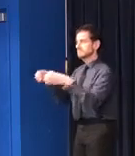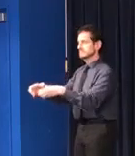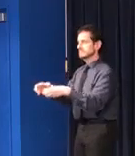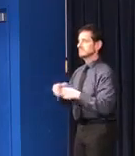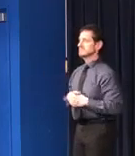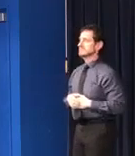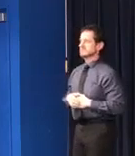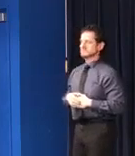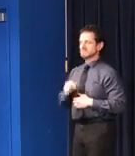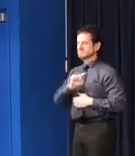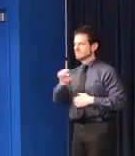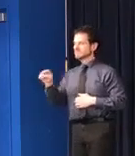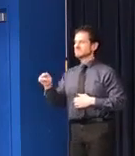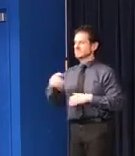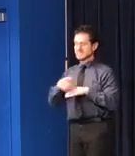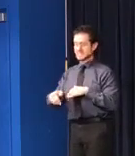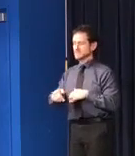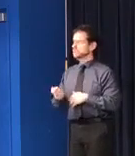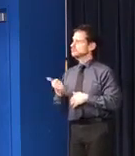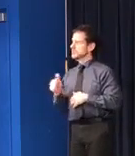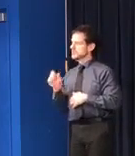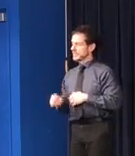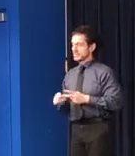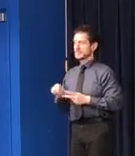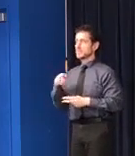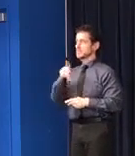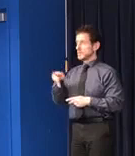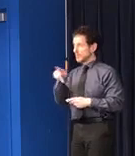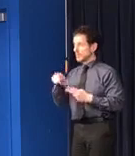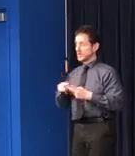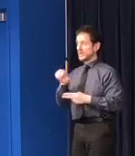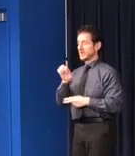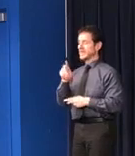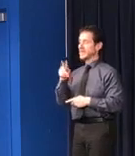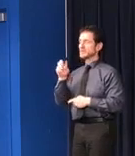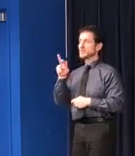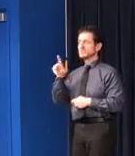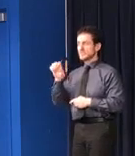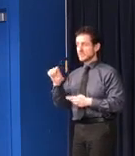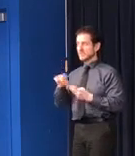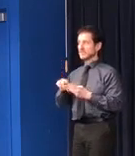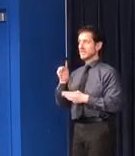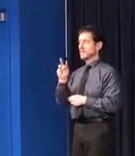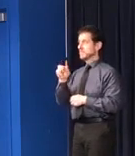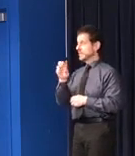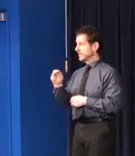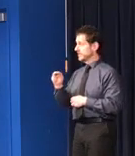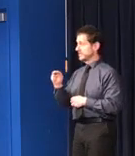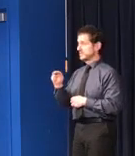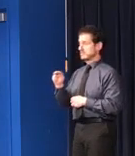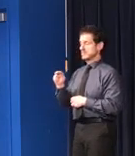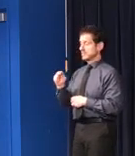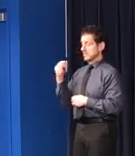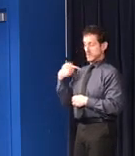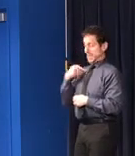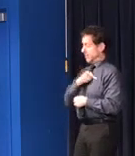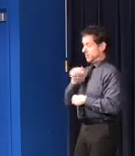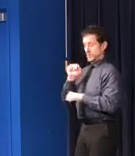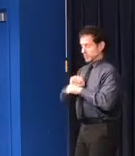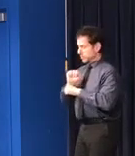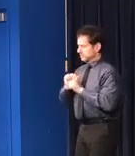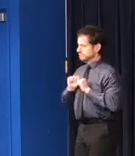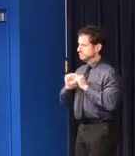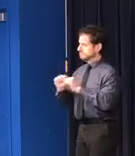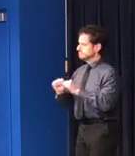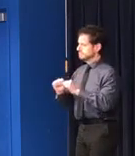staff, to Champaign, to Peoria, Edwardsville, and Marion. We will not rest until each and